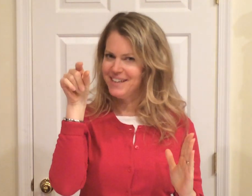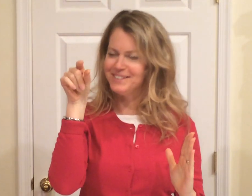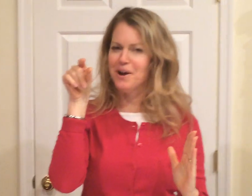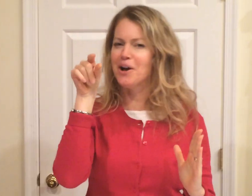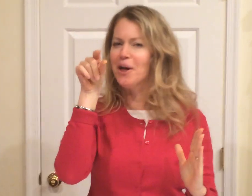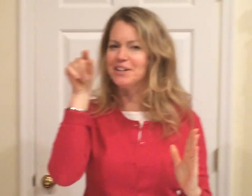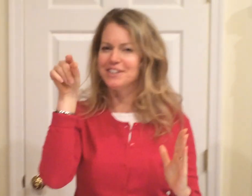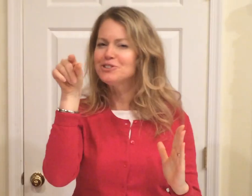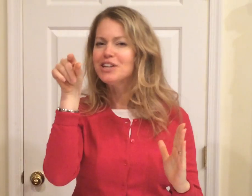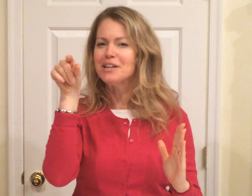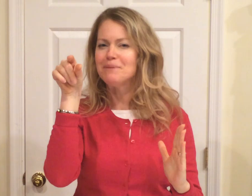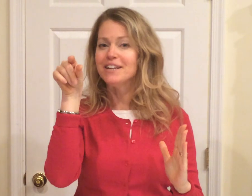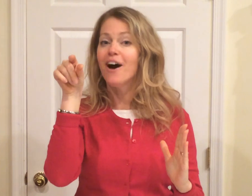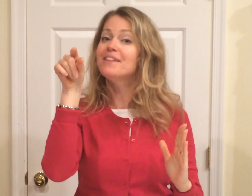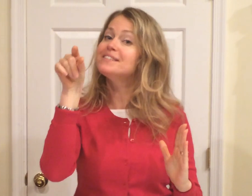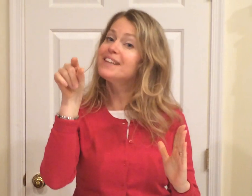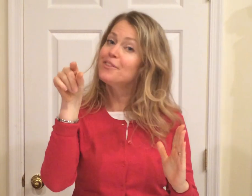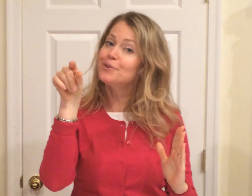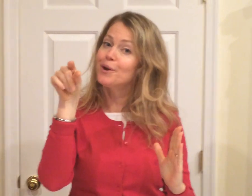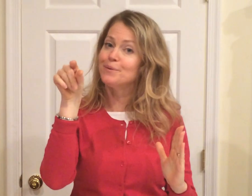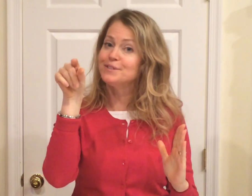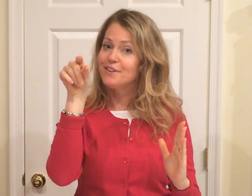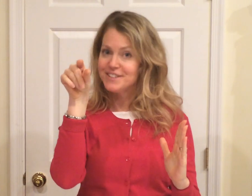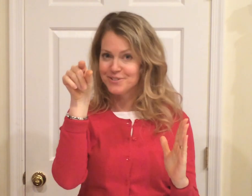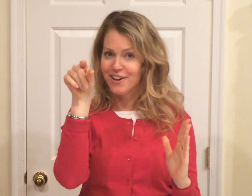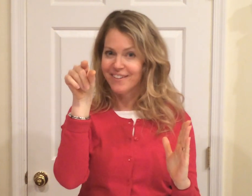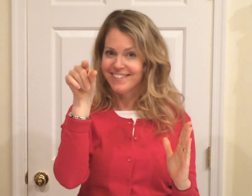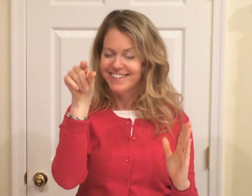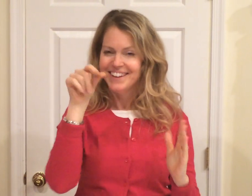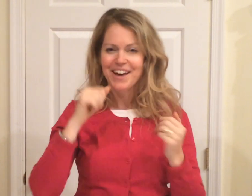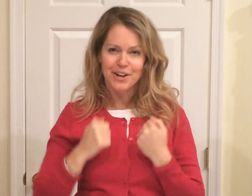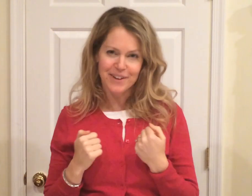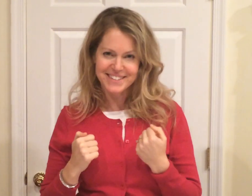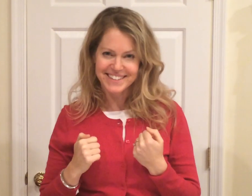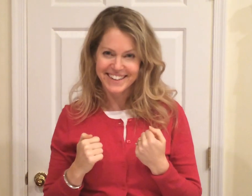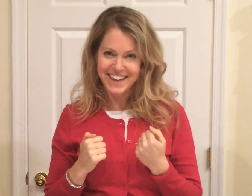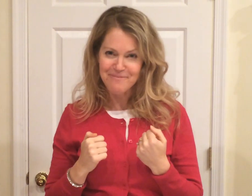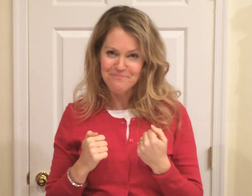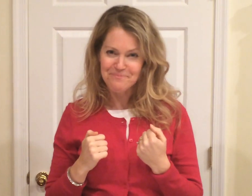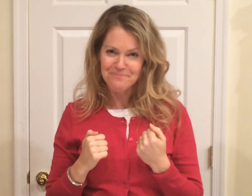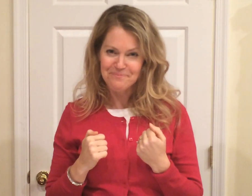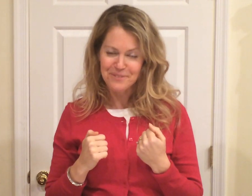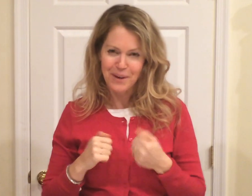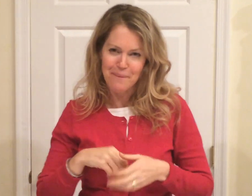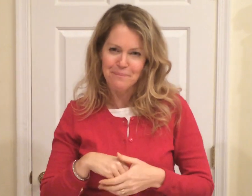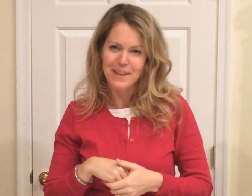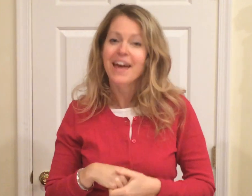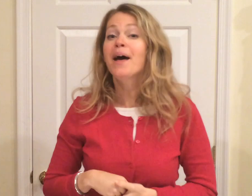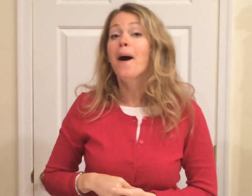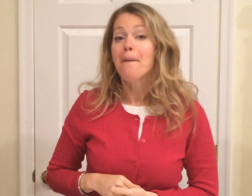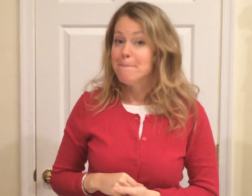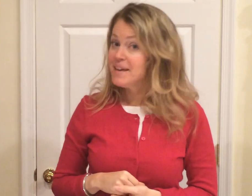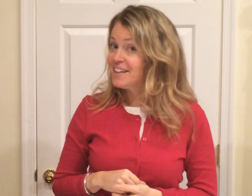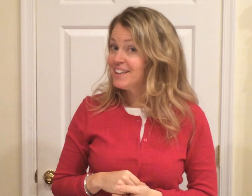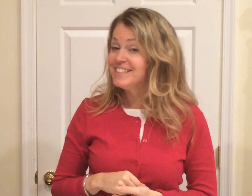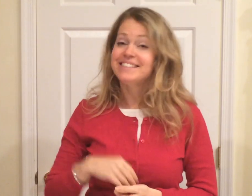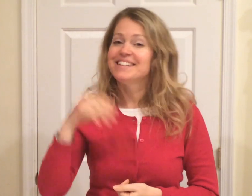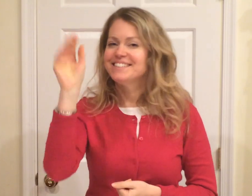me. So I call it a little jelly bean on the southern coast of Israel. Are you ready to sing it again? Okay. Middle East has